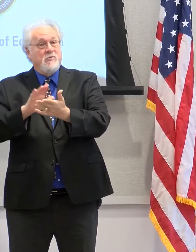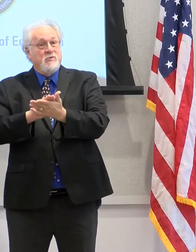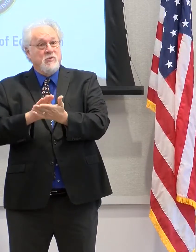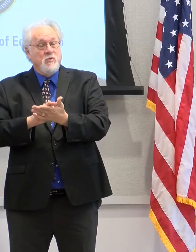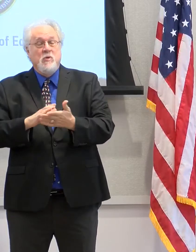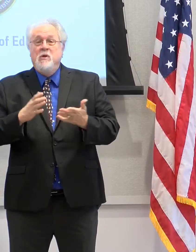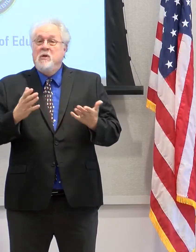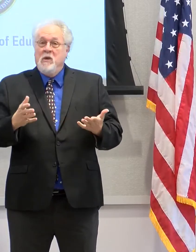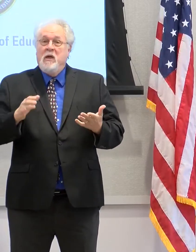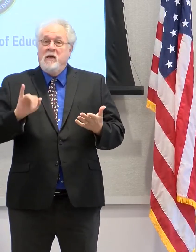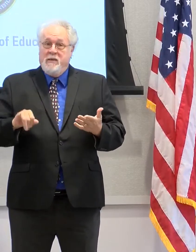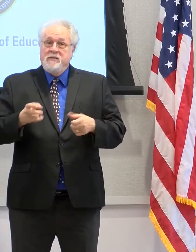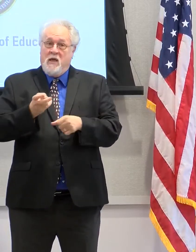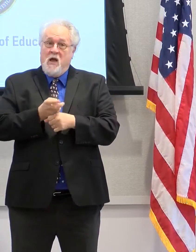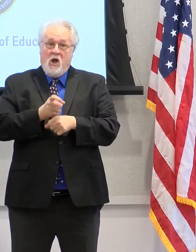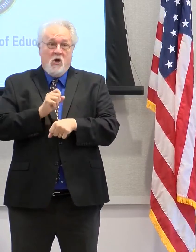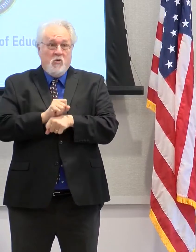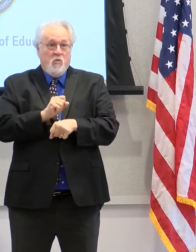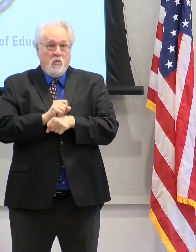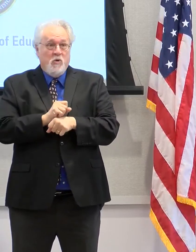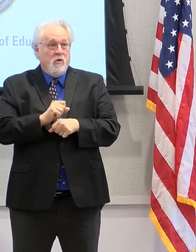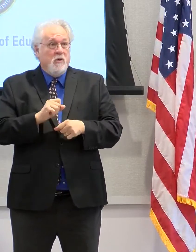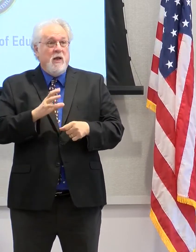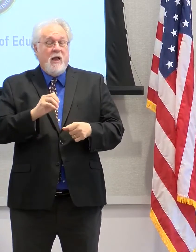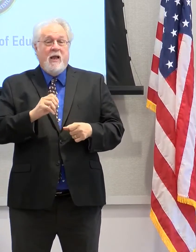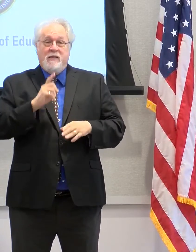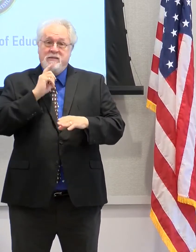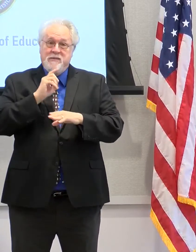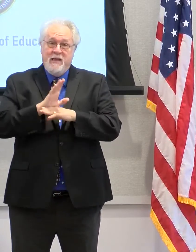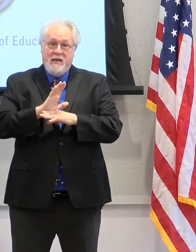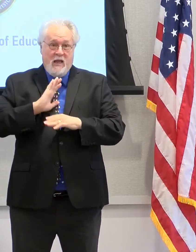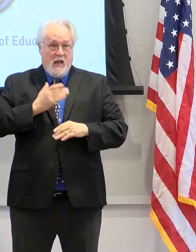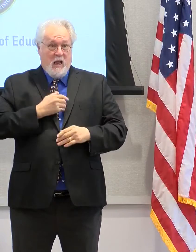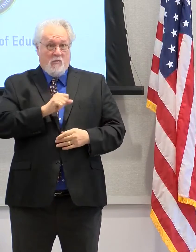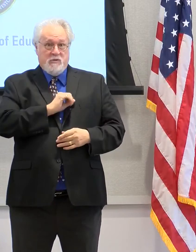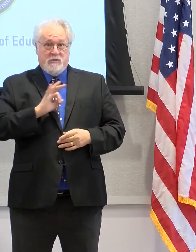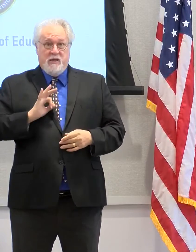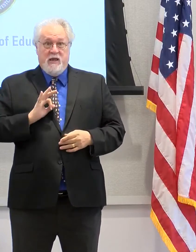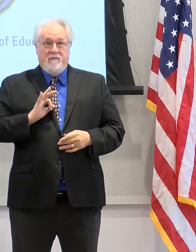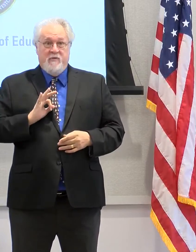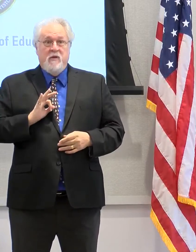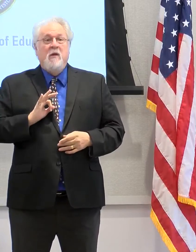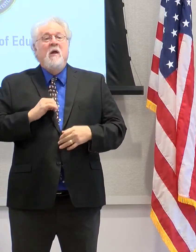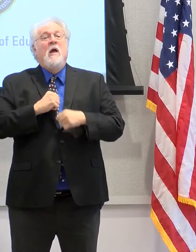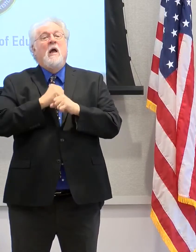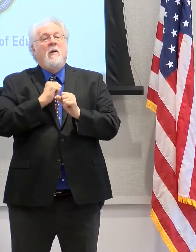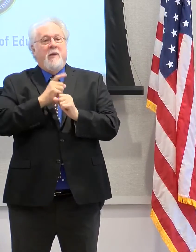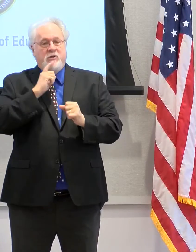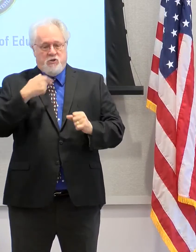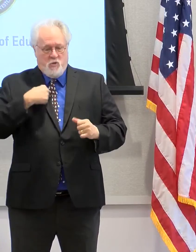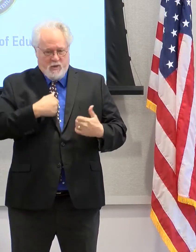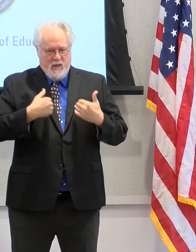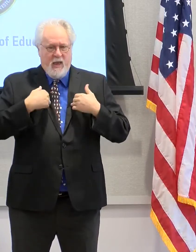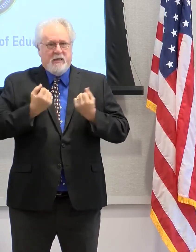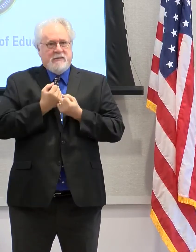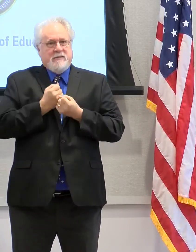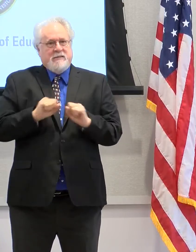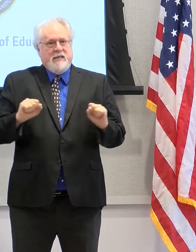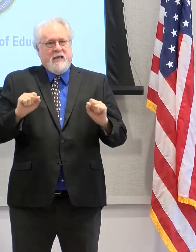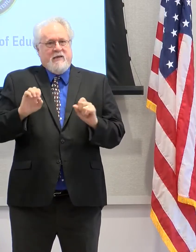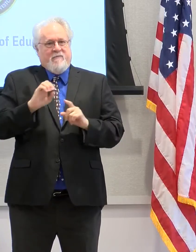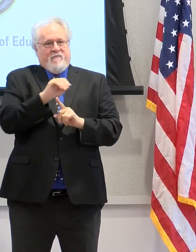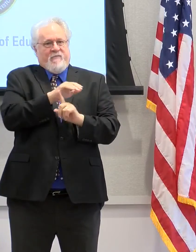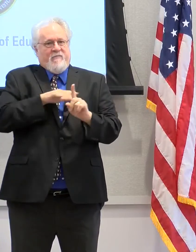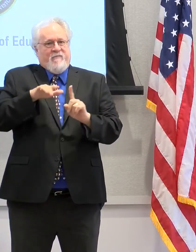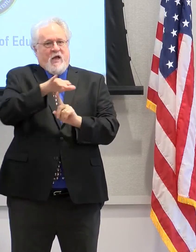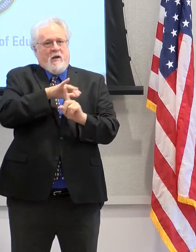And it's really through the hard work and dedication of all of those staff members that I spoke about to make sure we have a safe environment where students can